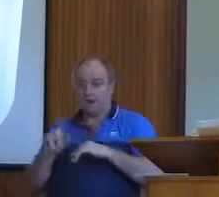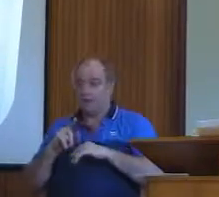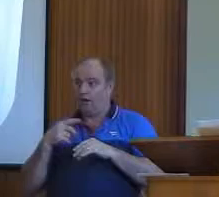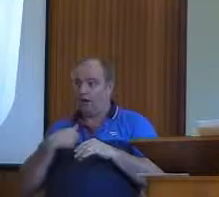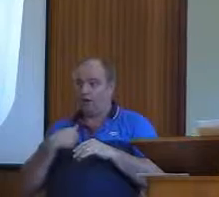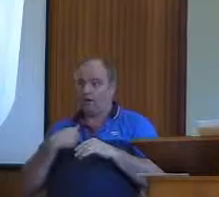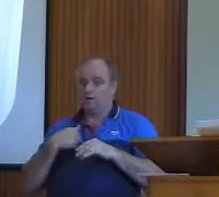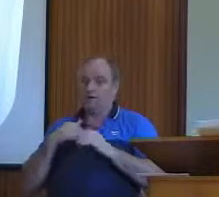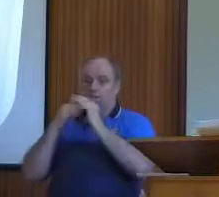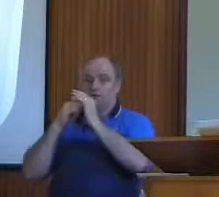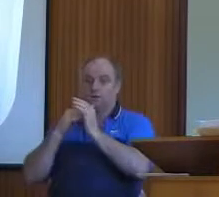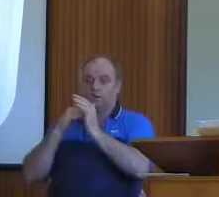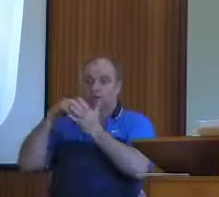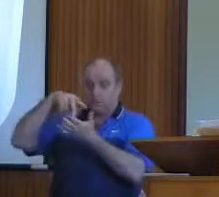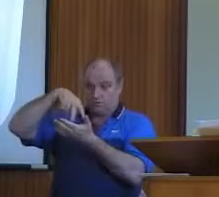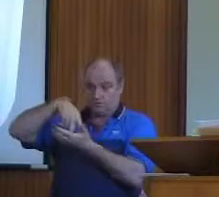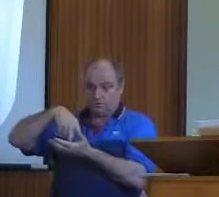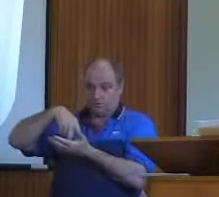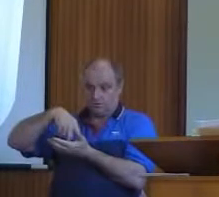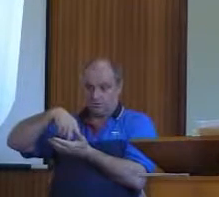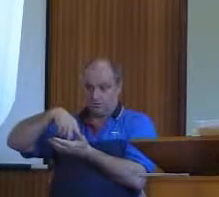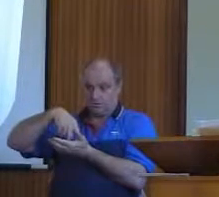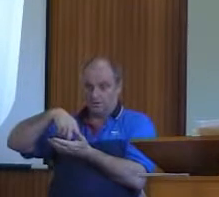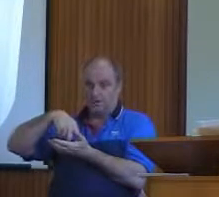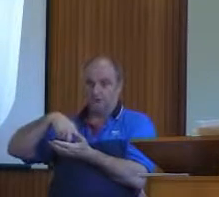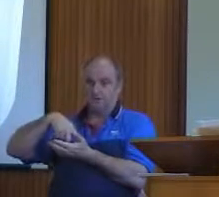questions to us. Wilt thou have this woman?